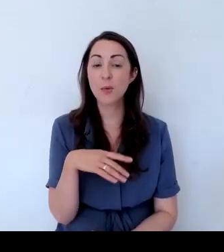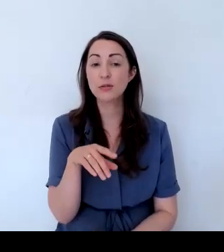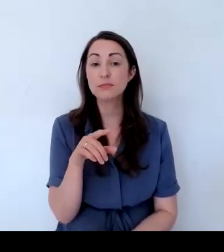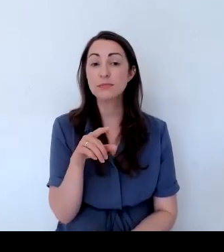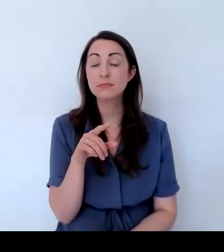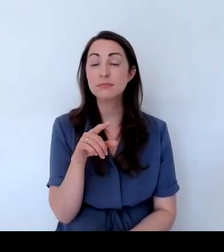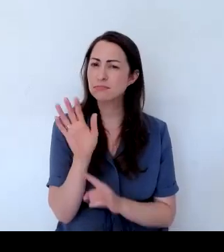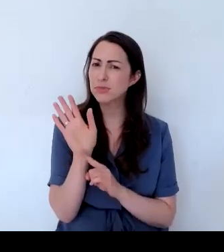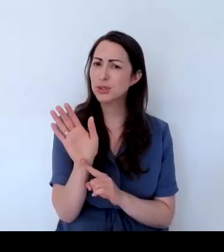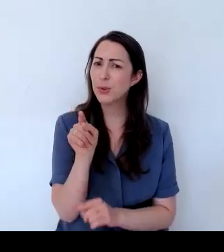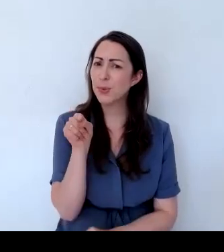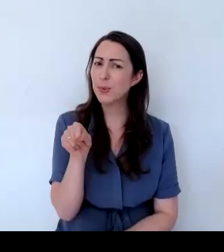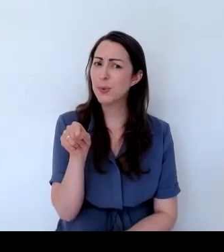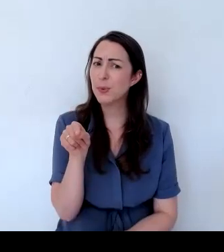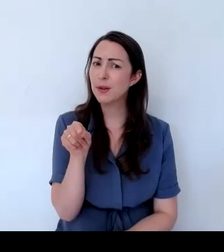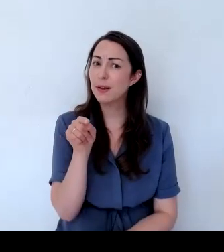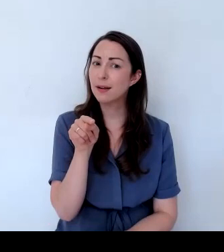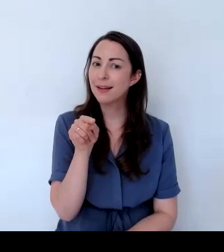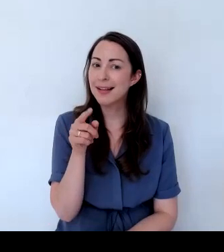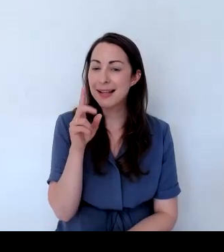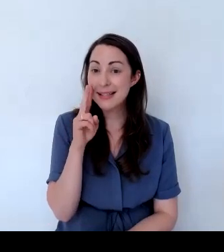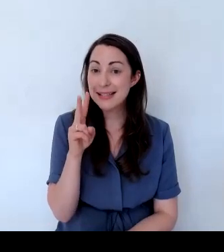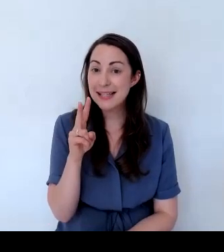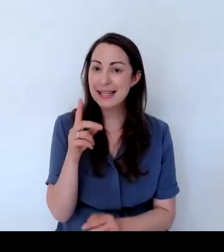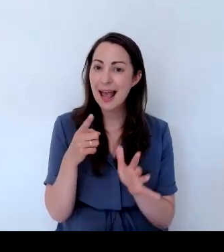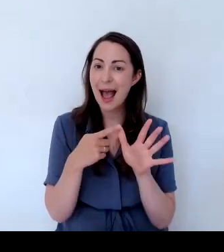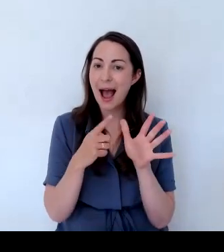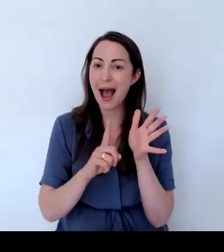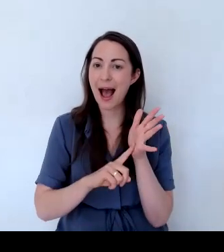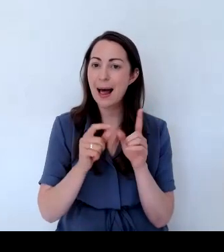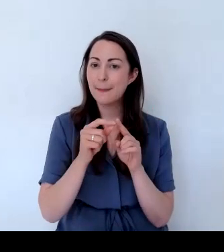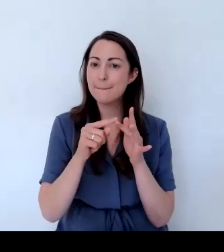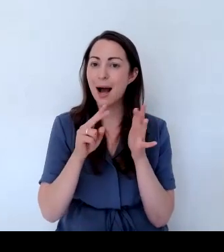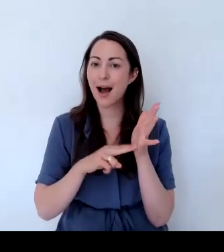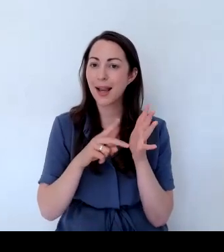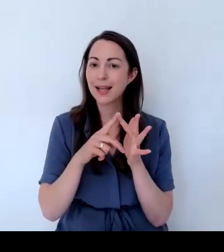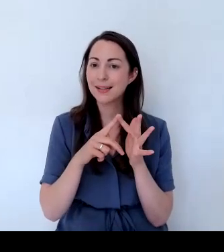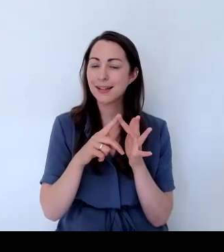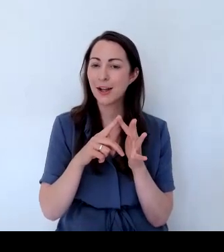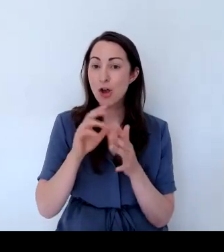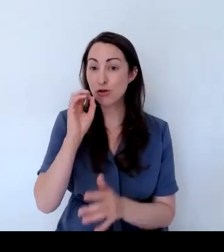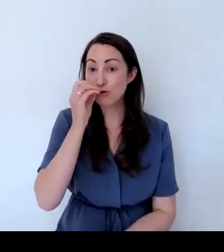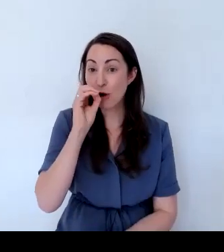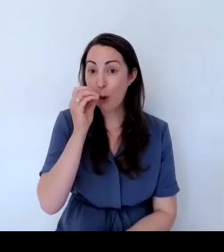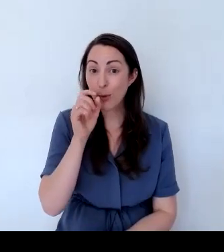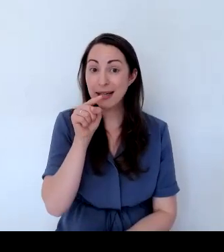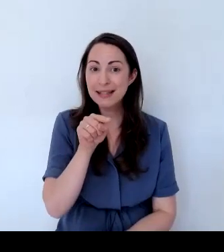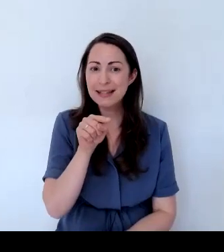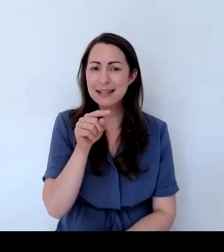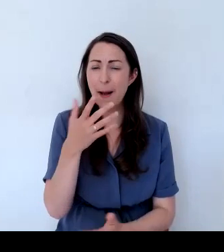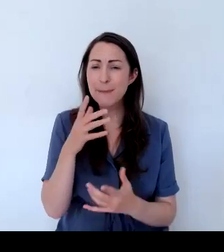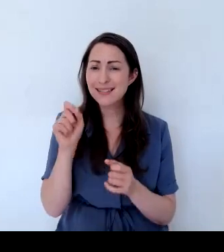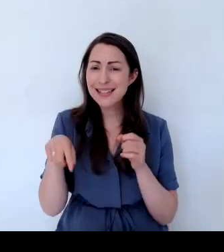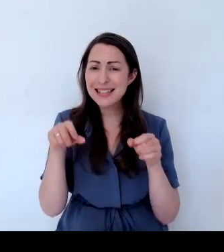alpine strawberries, which have seeded themselves everywhere. But they are